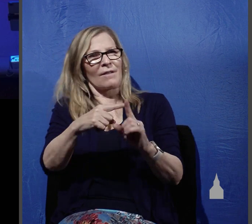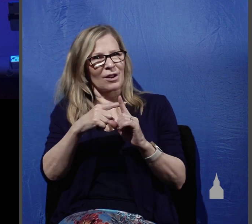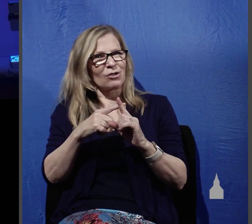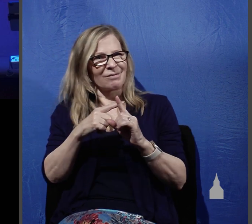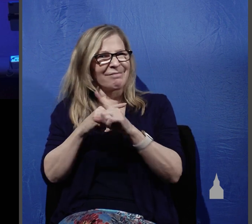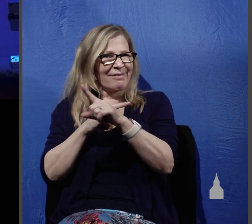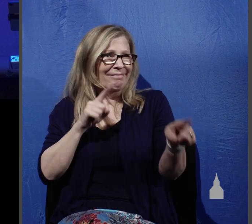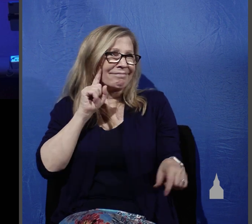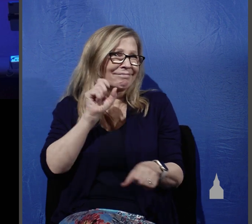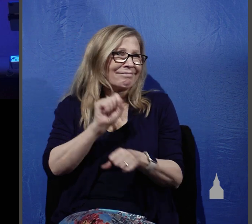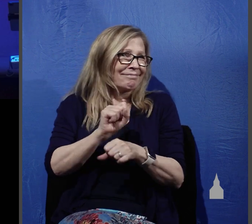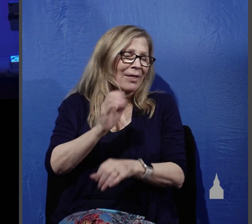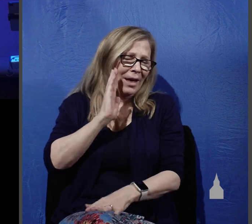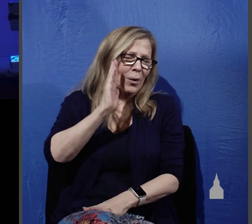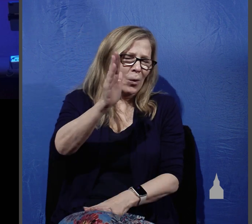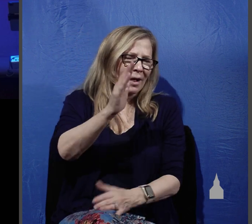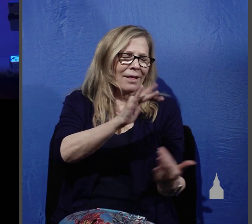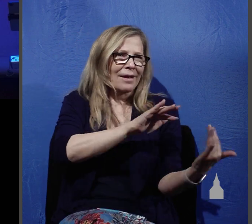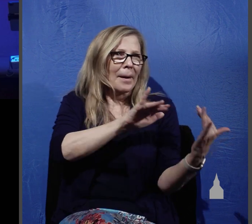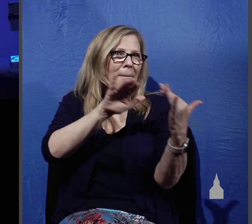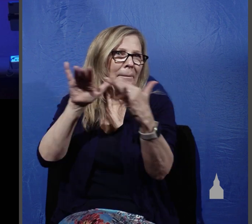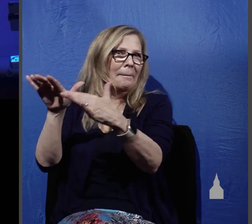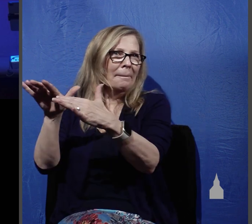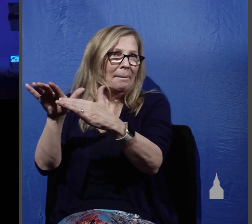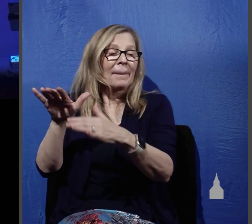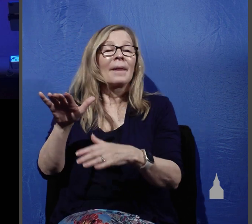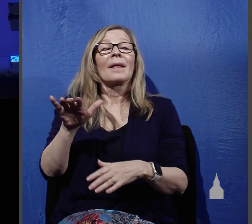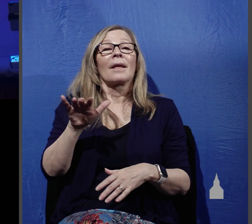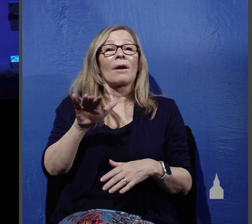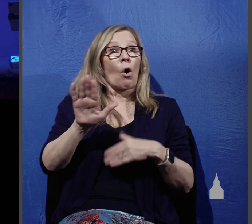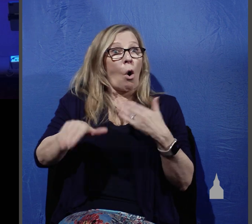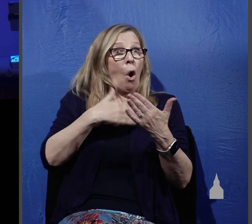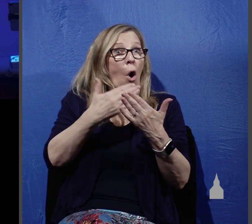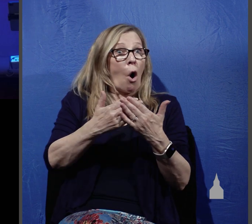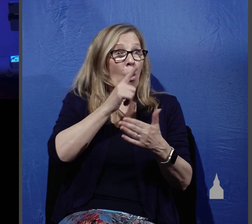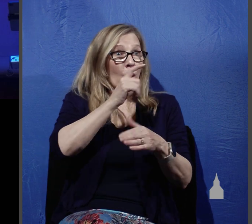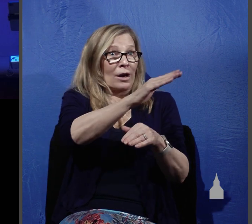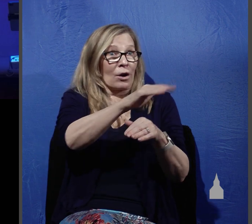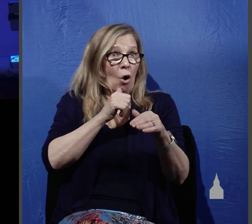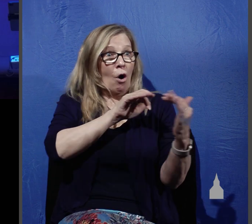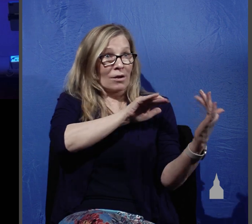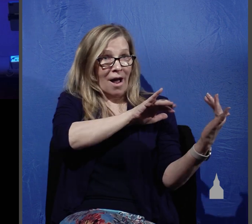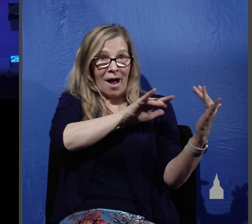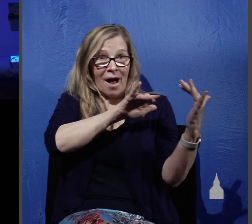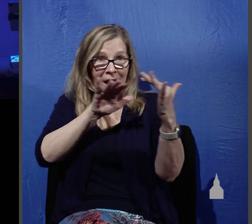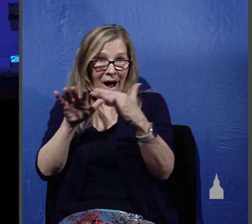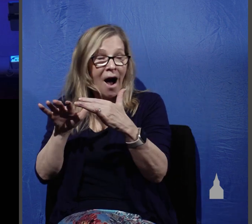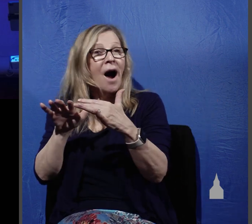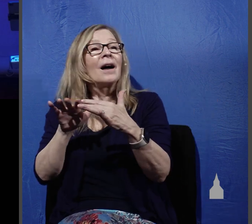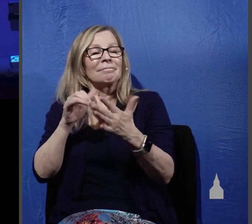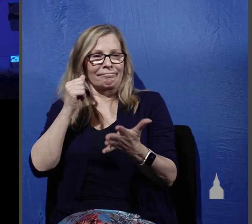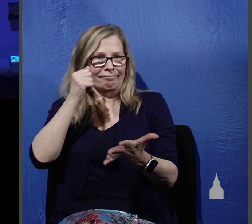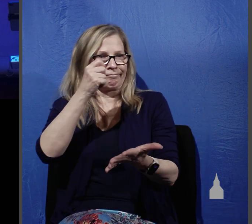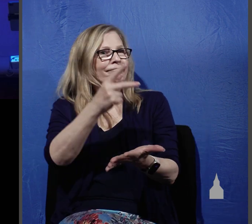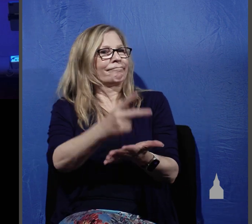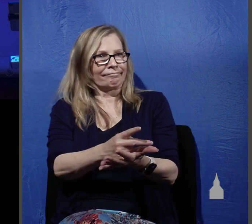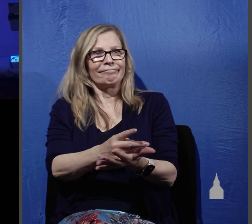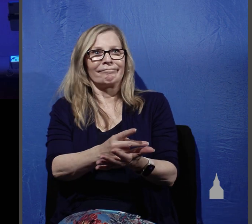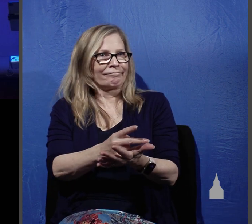and those he called those who came to him he justified meaning that because they did come to Christ